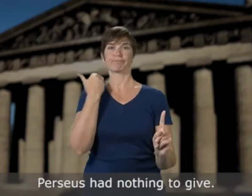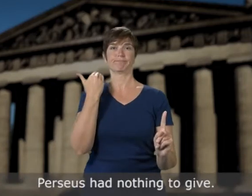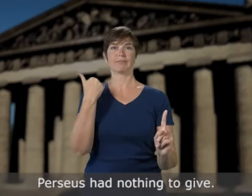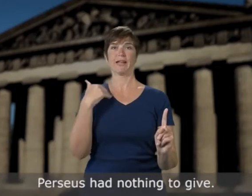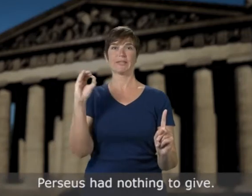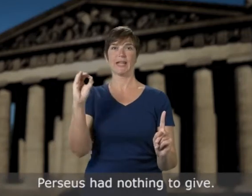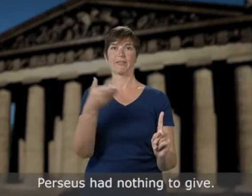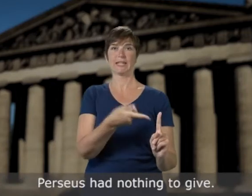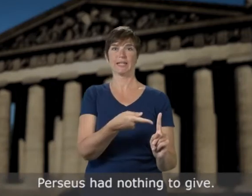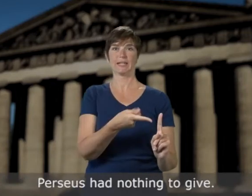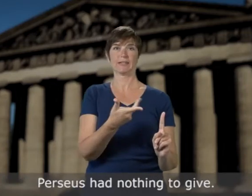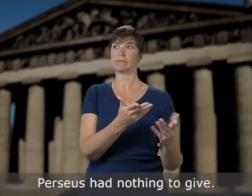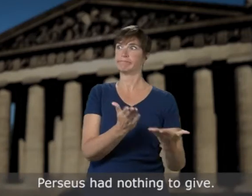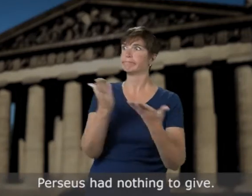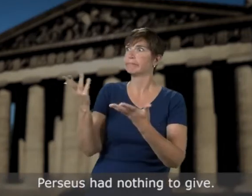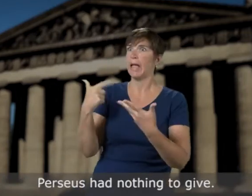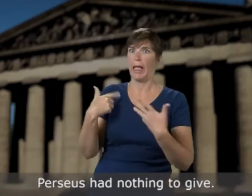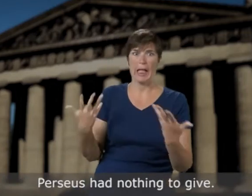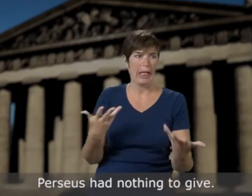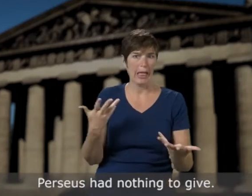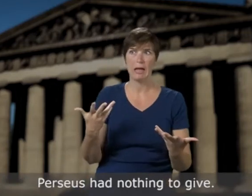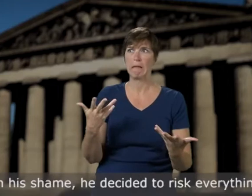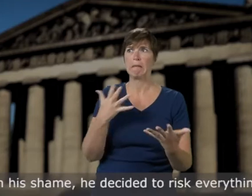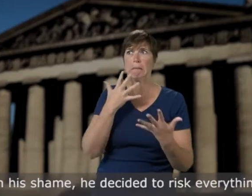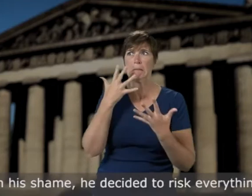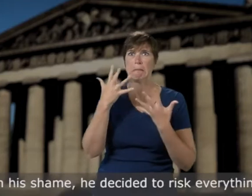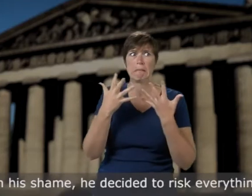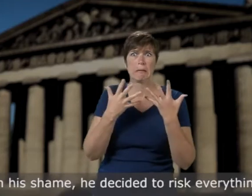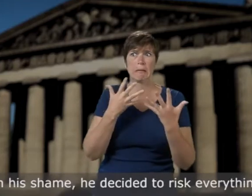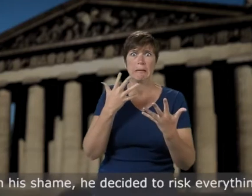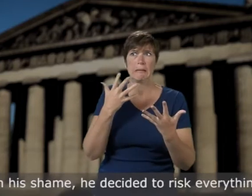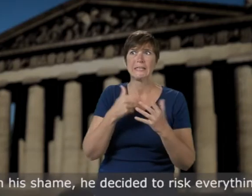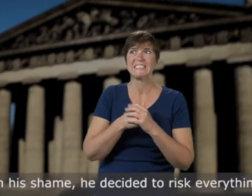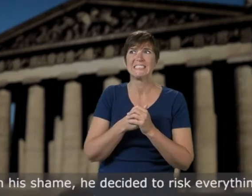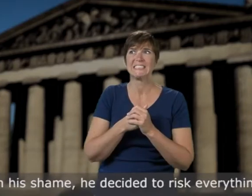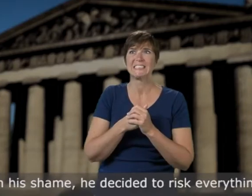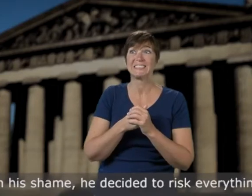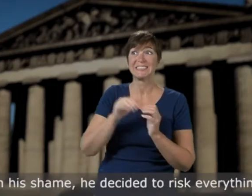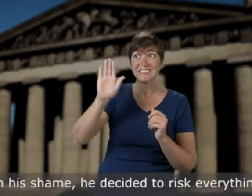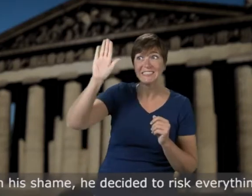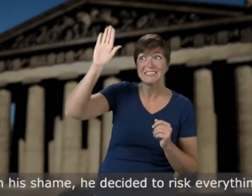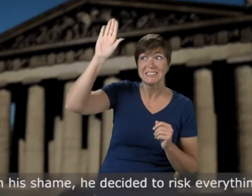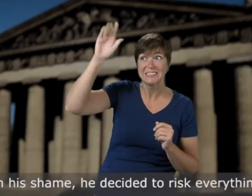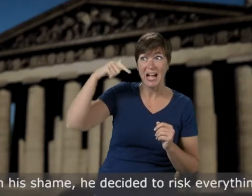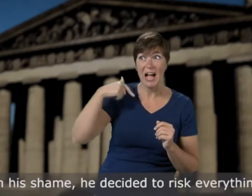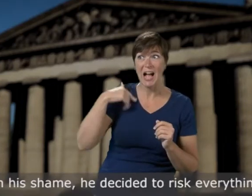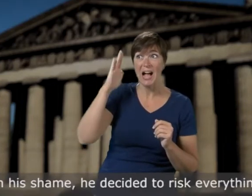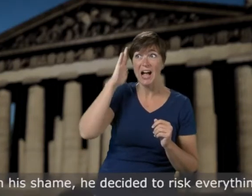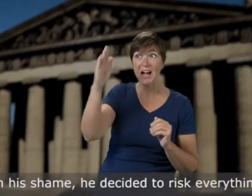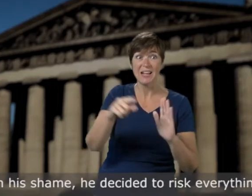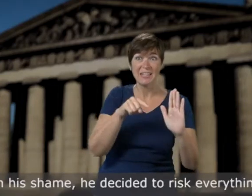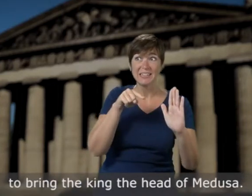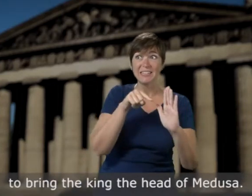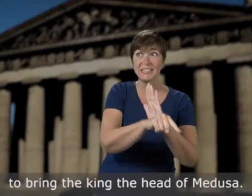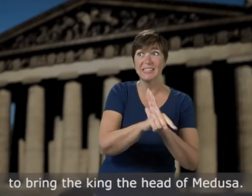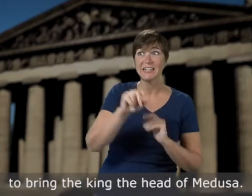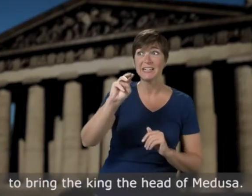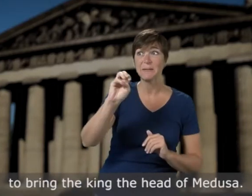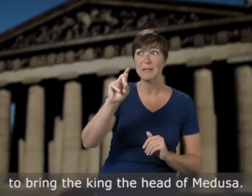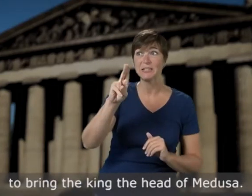Perseus had nothing to give In his shame he decided to risk everything to bring the king